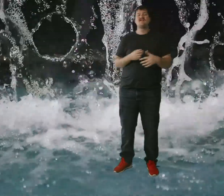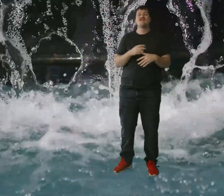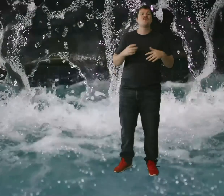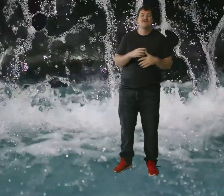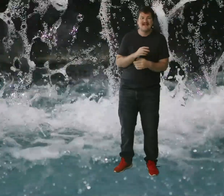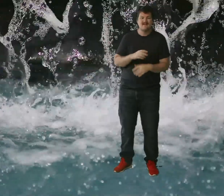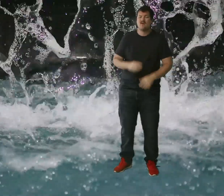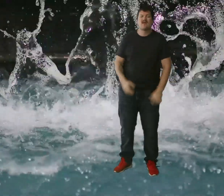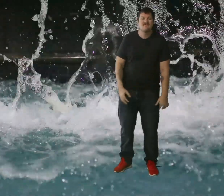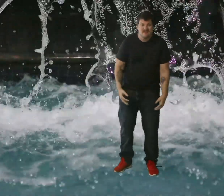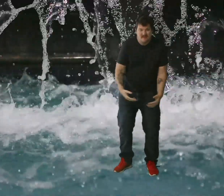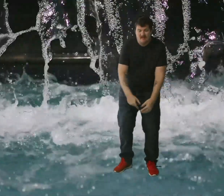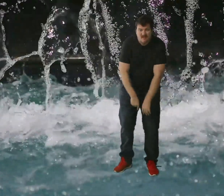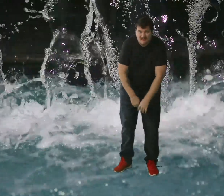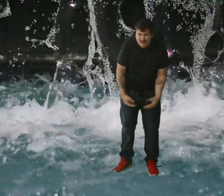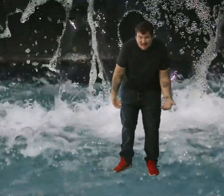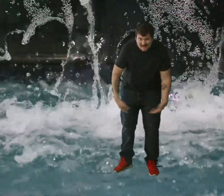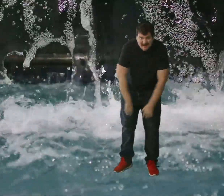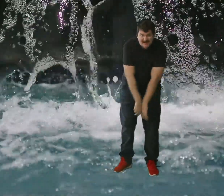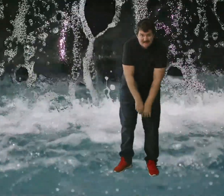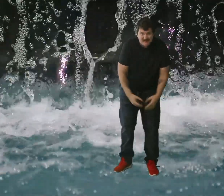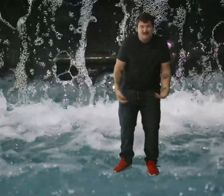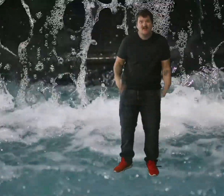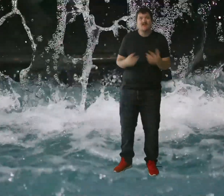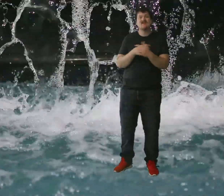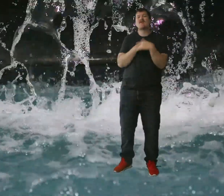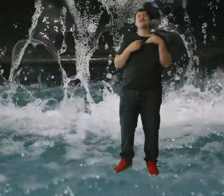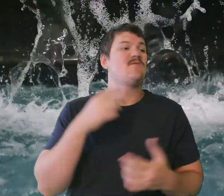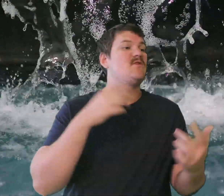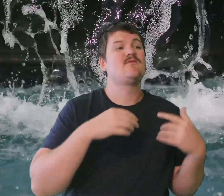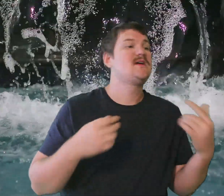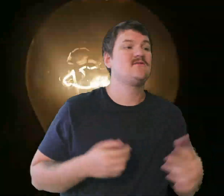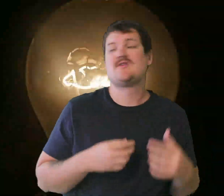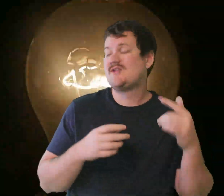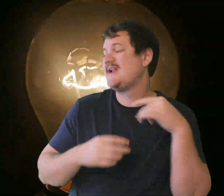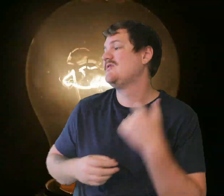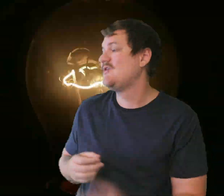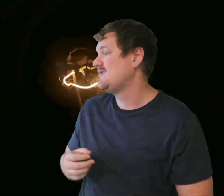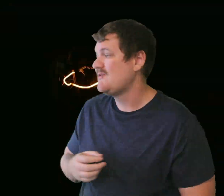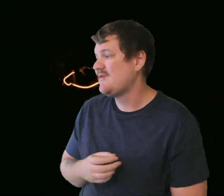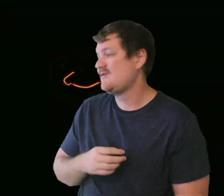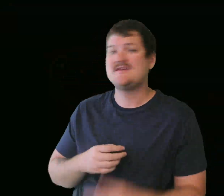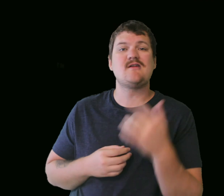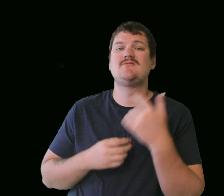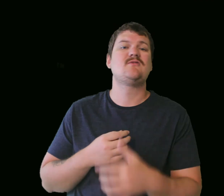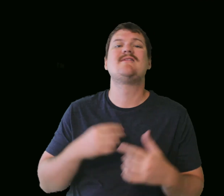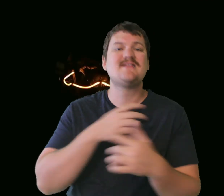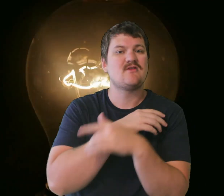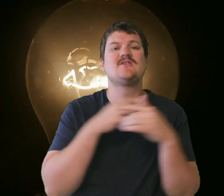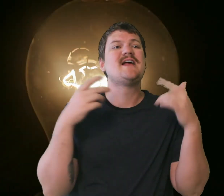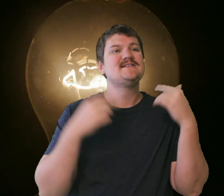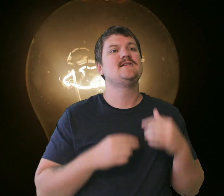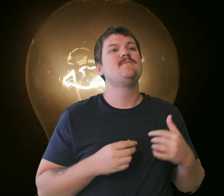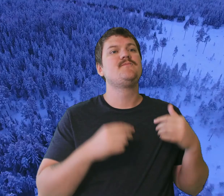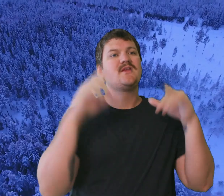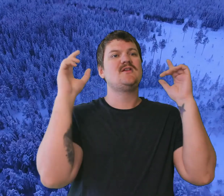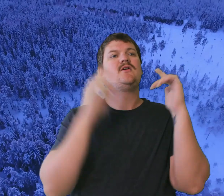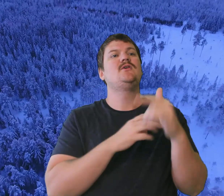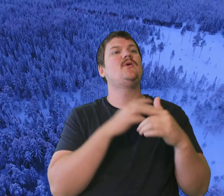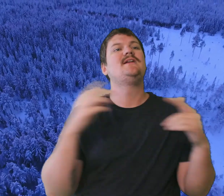the psychic suicide, I'm alright Just face this logical man, might make a sandwich Book of flight, just set aside the stress Holding us down or bringing us down to size Getting a good run